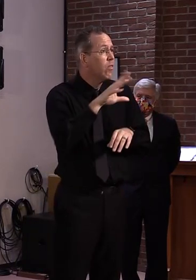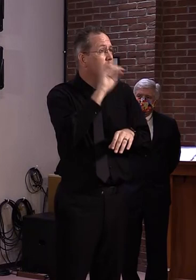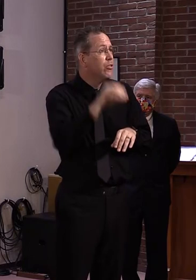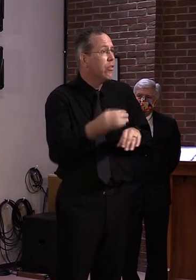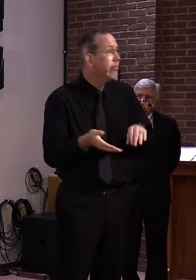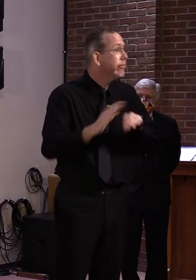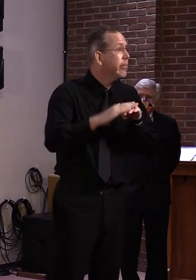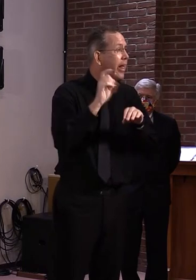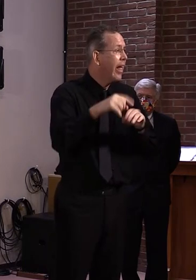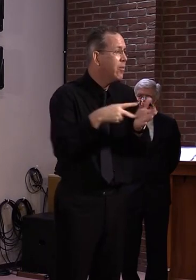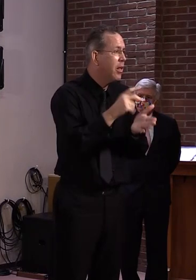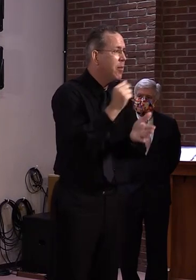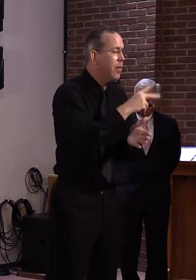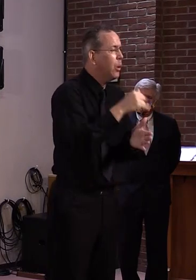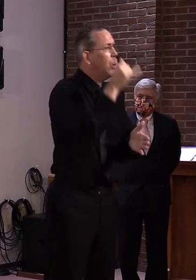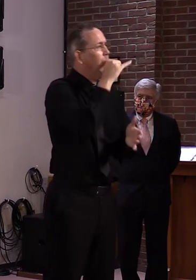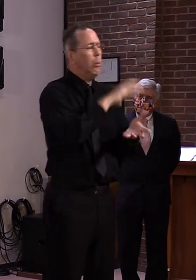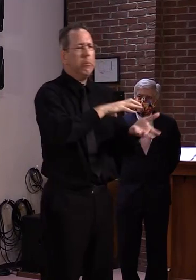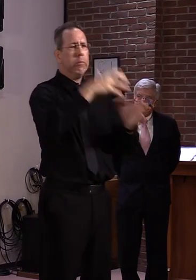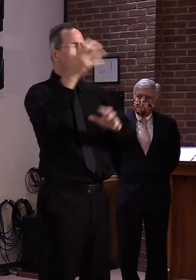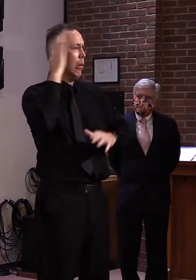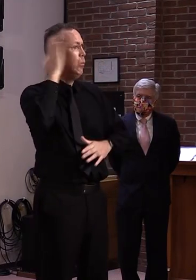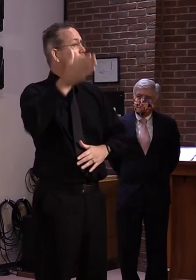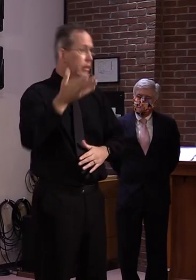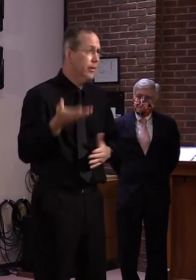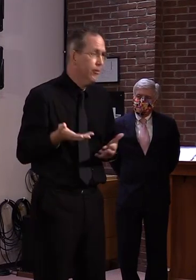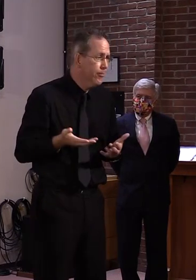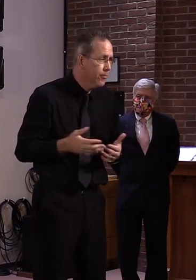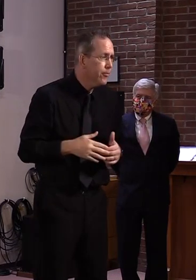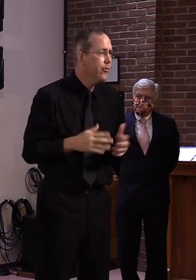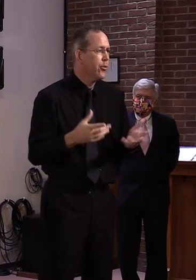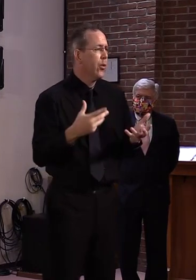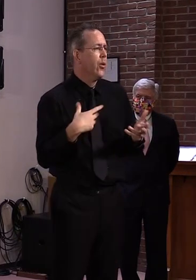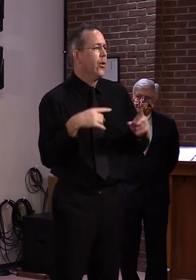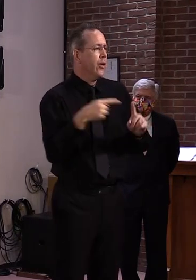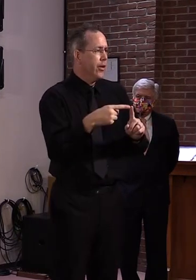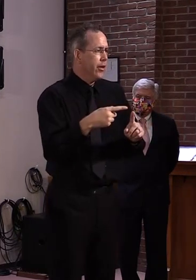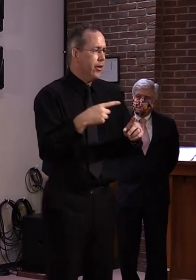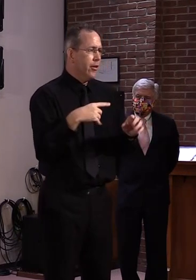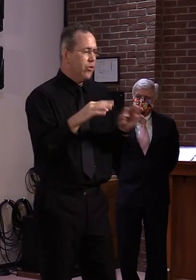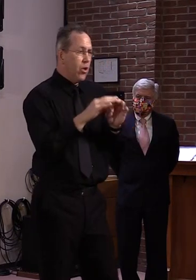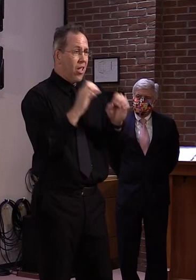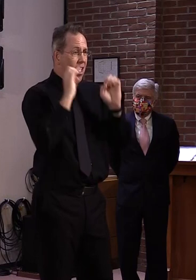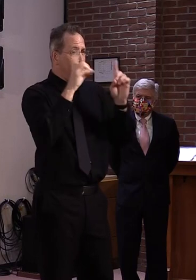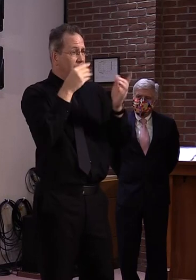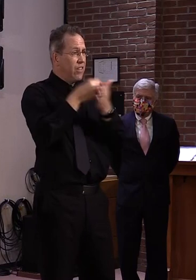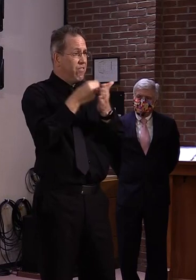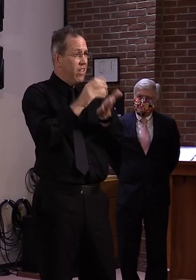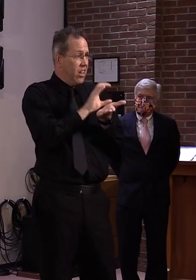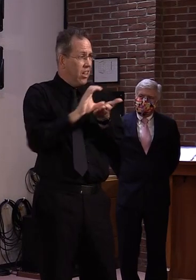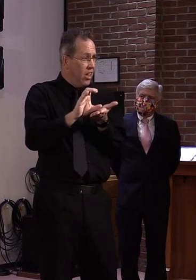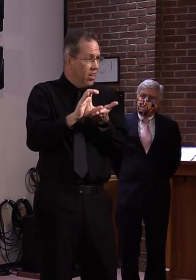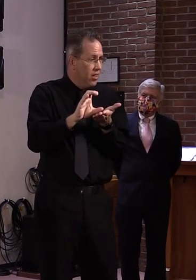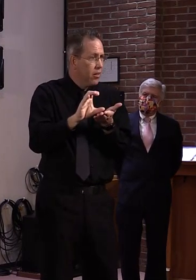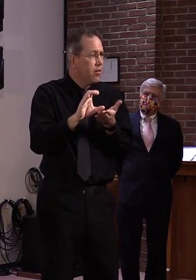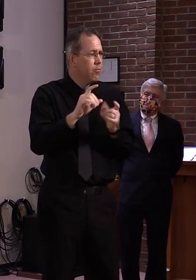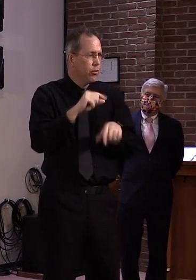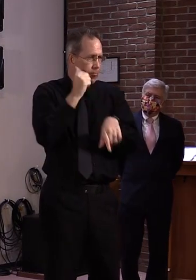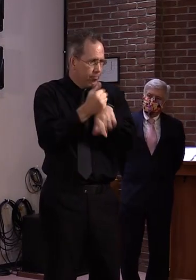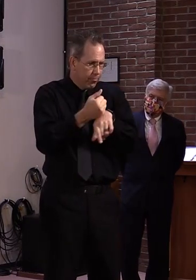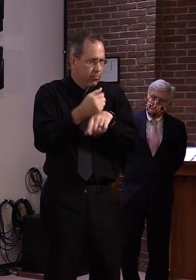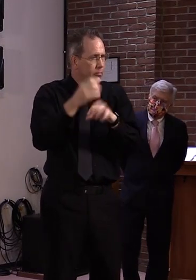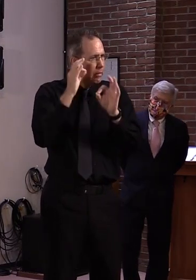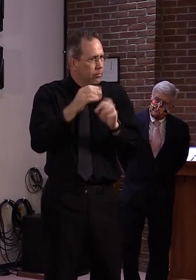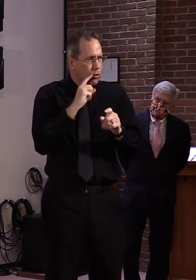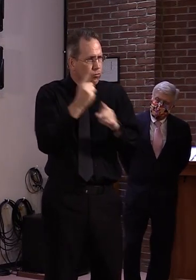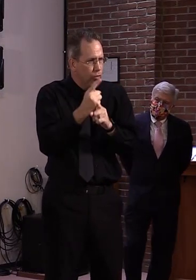faith, I think what can happen in the education fund in particular, we've we've set the rate. Now we can continue